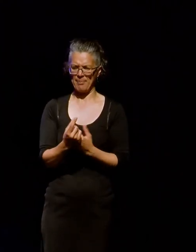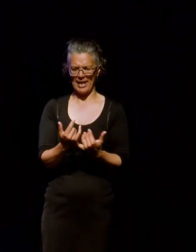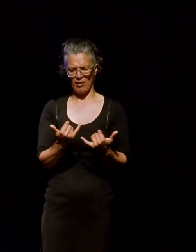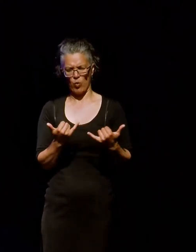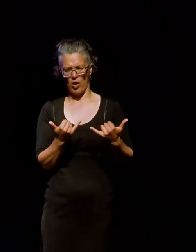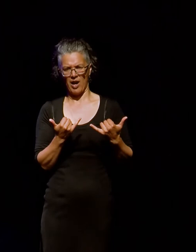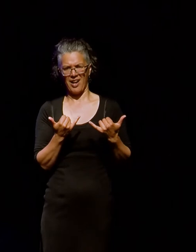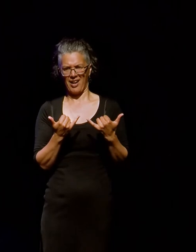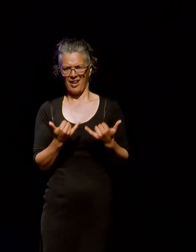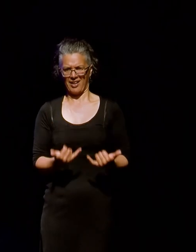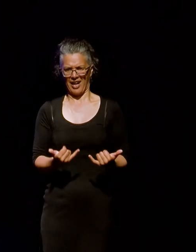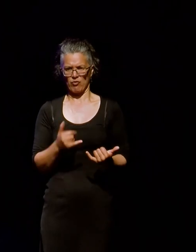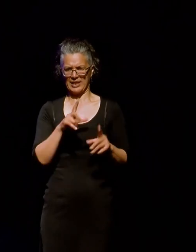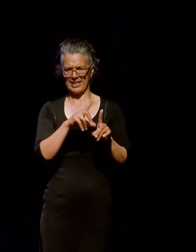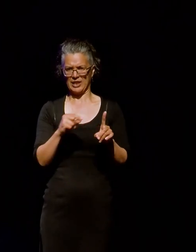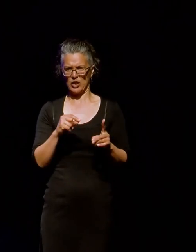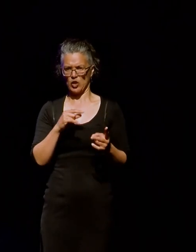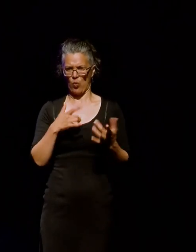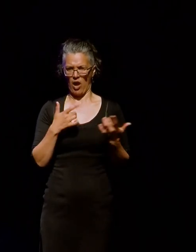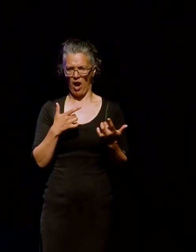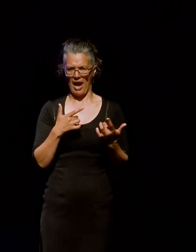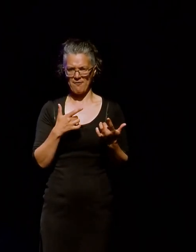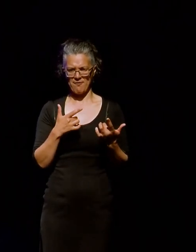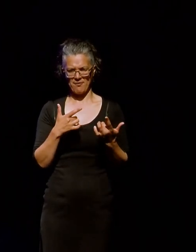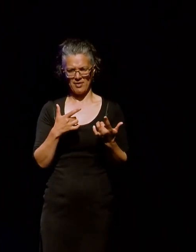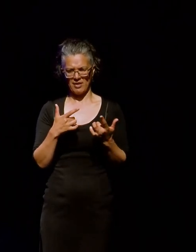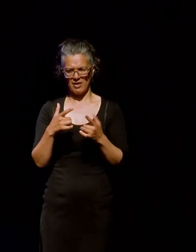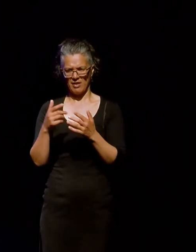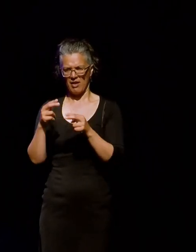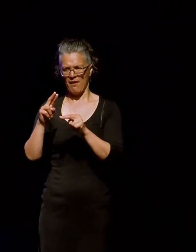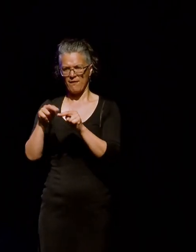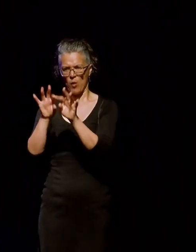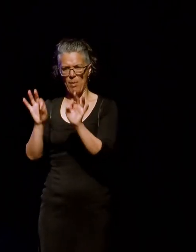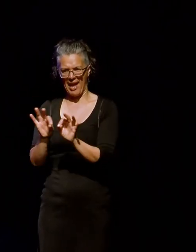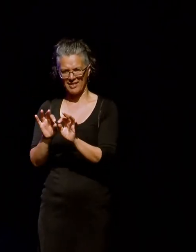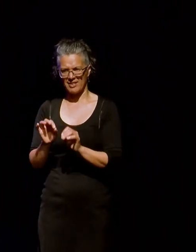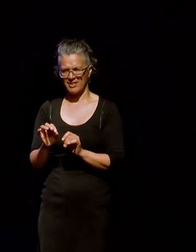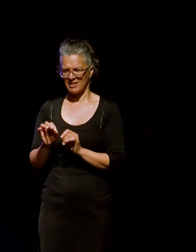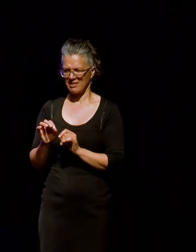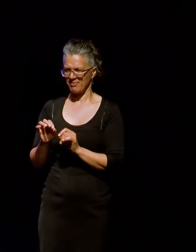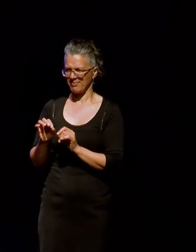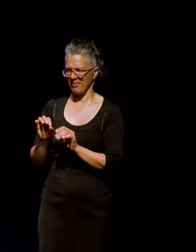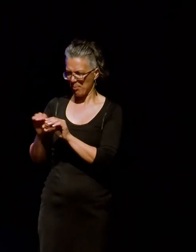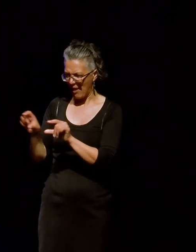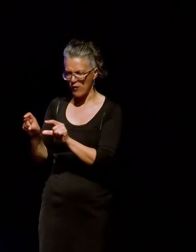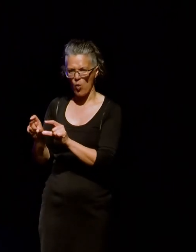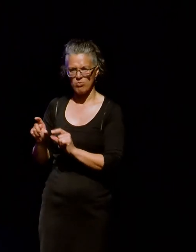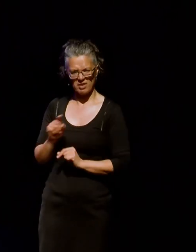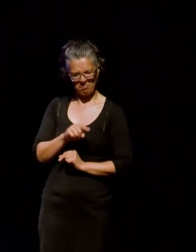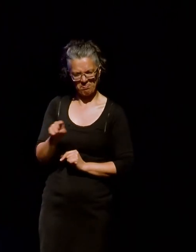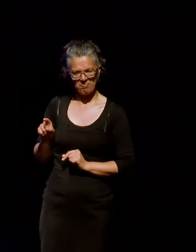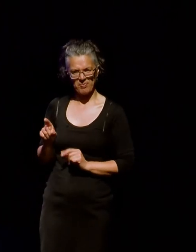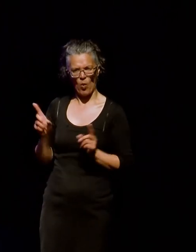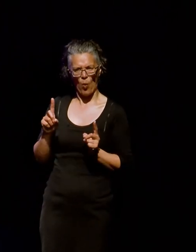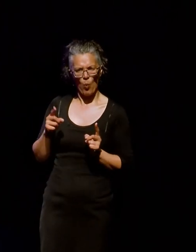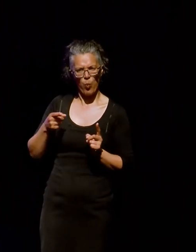and current digital life. And the use of digital formats, digital applications, digital platforms. And how what we're doing, what